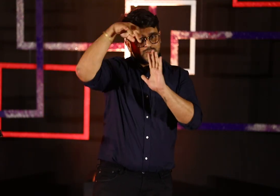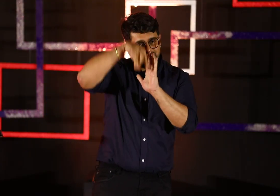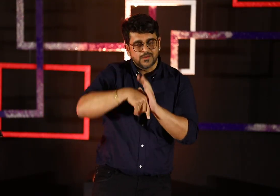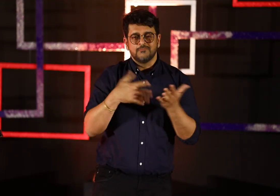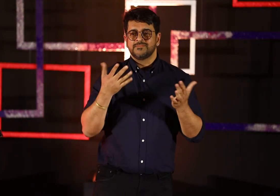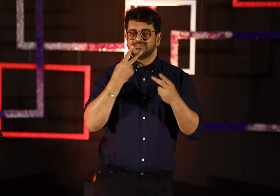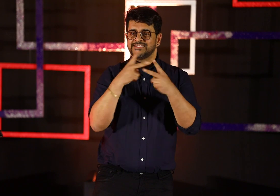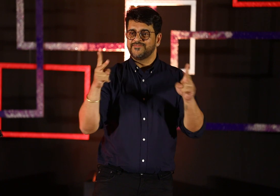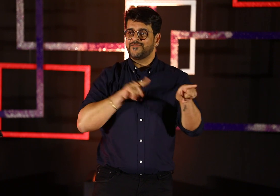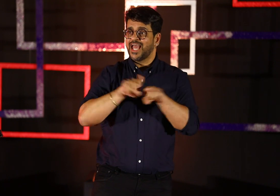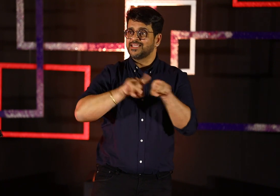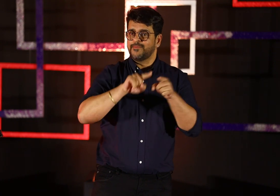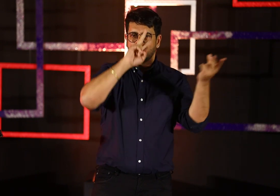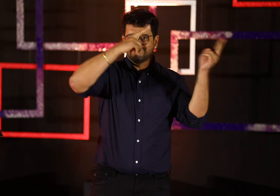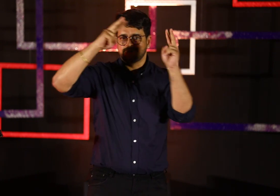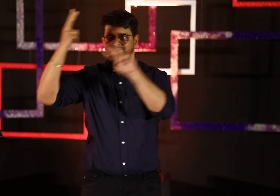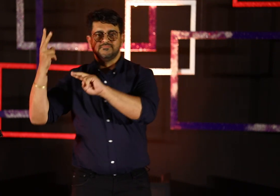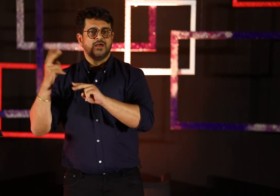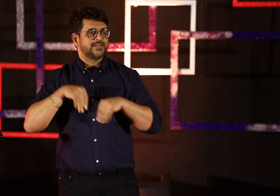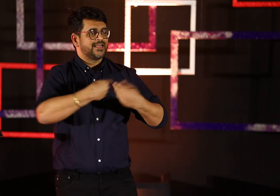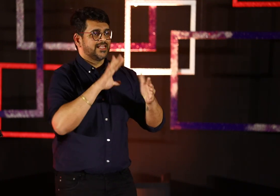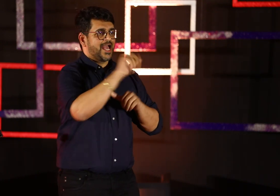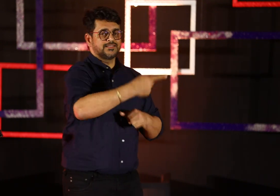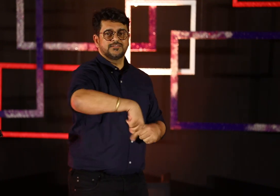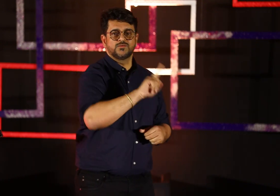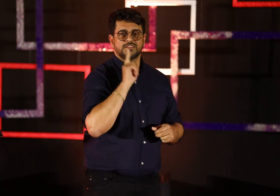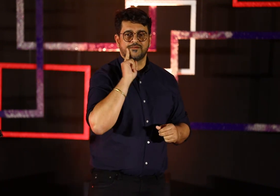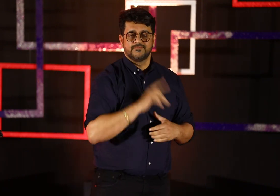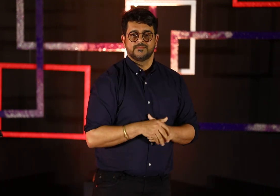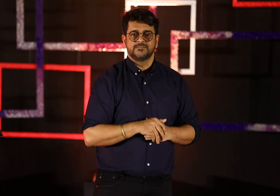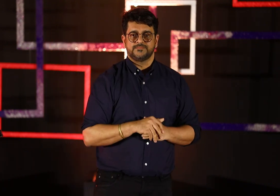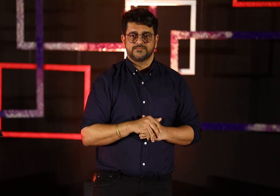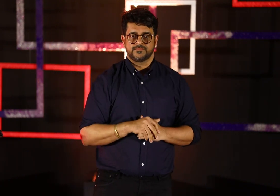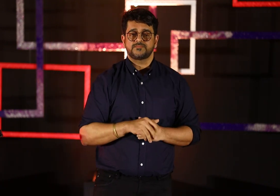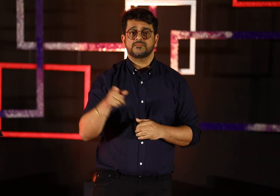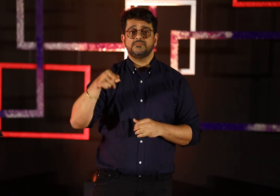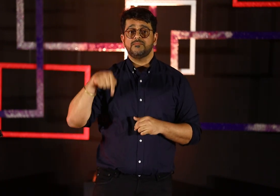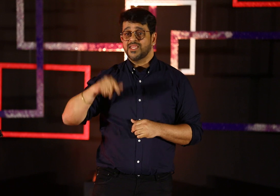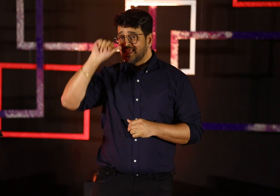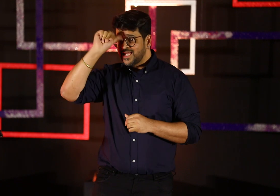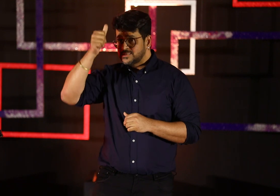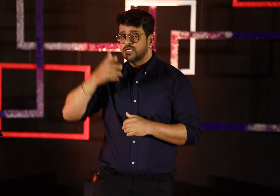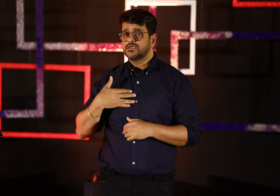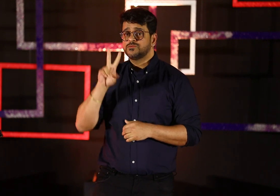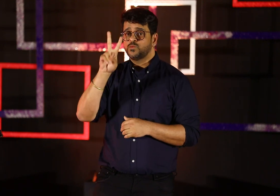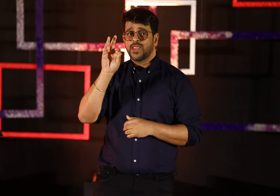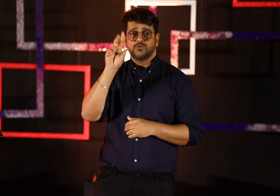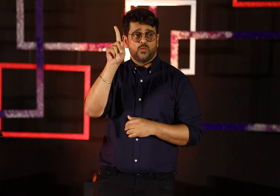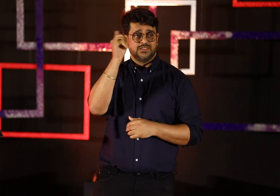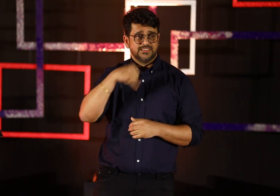Now, we are ready to start talking about the various misconceptions where we think how to provide accessibility for the Indian deaf community.